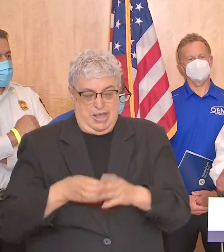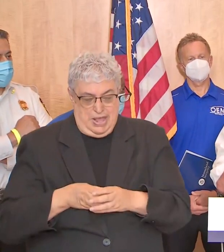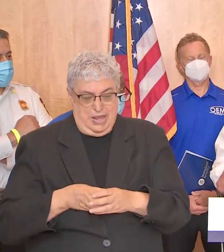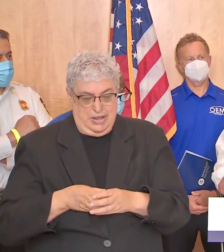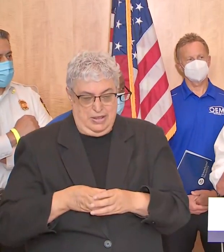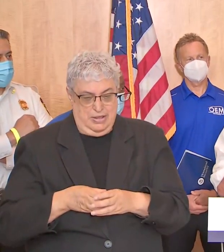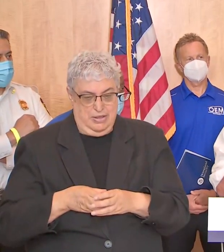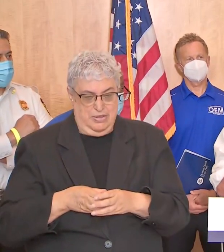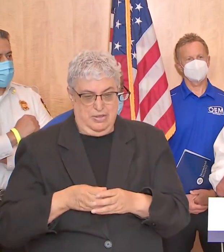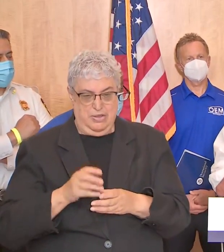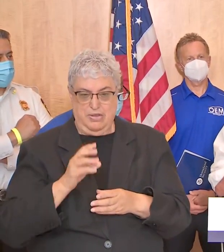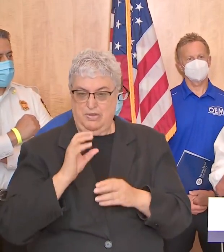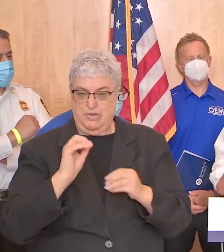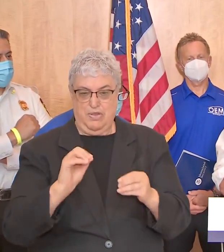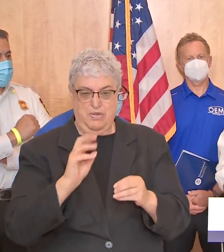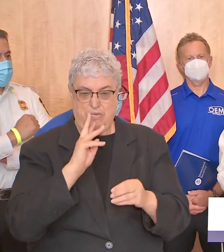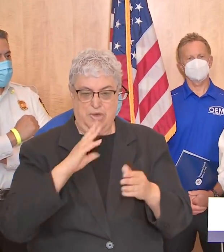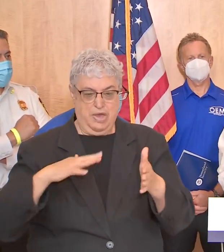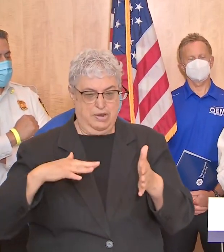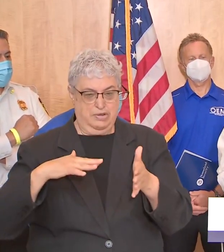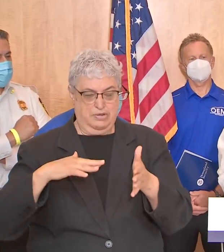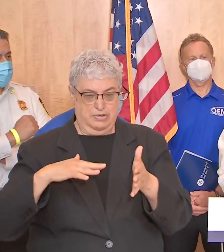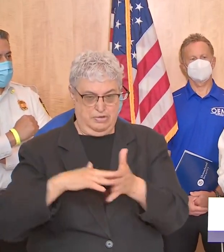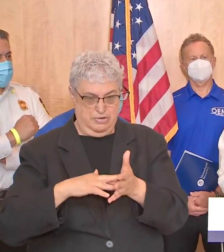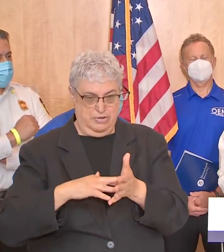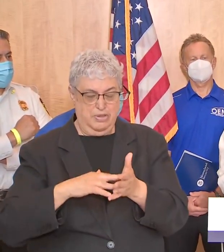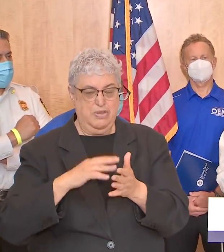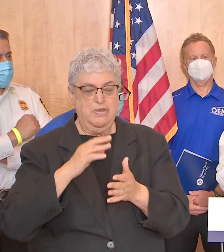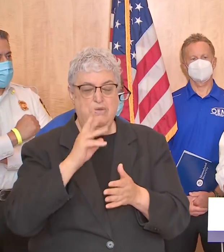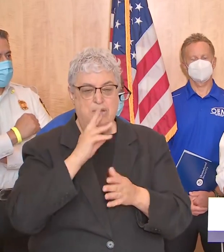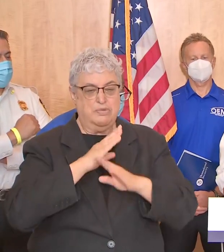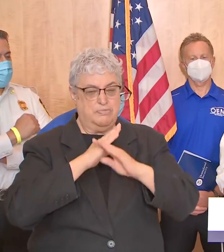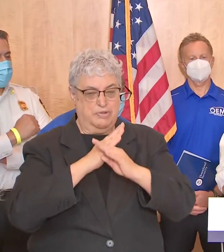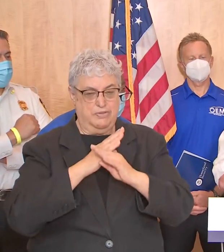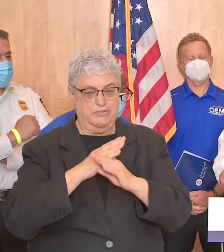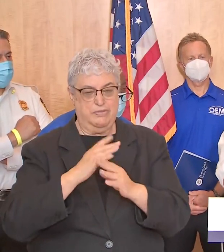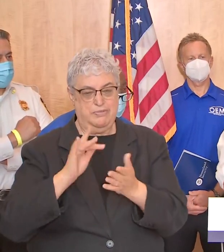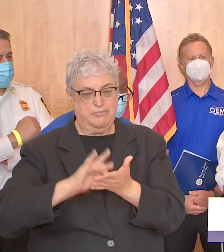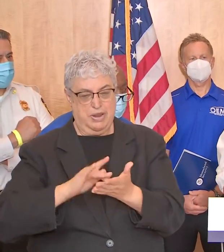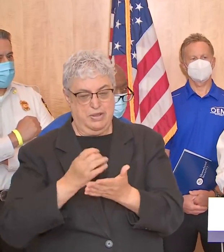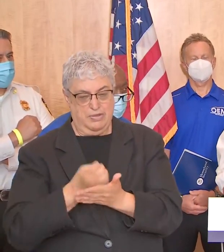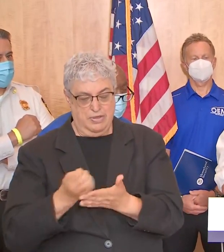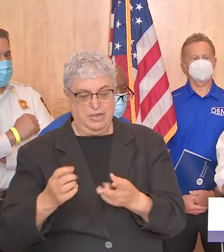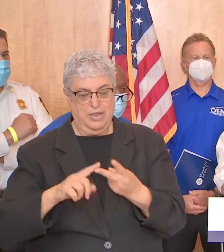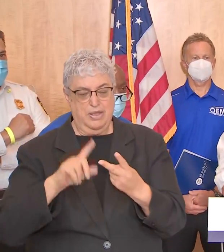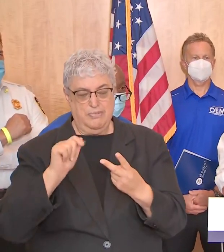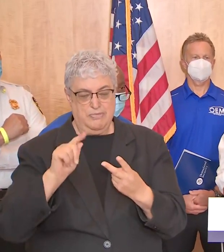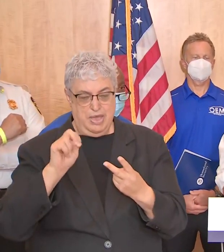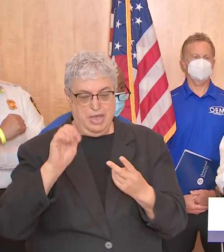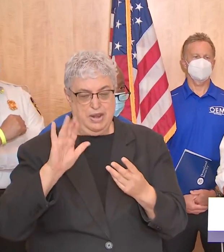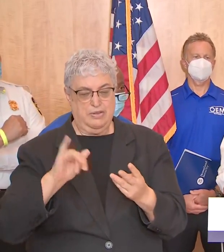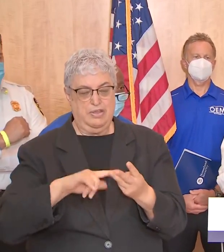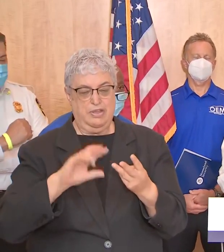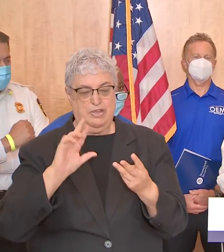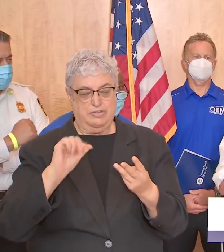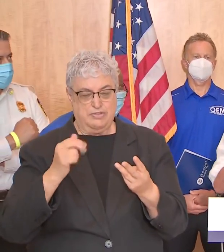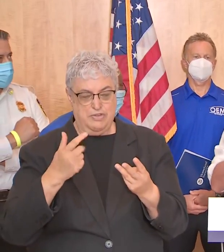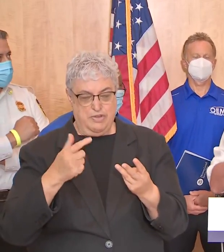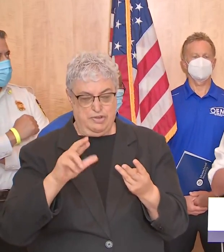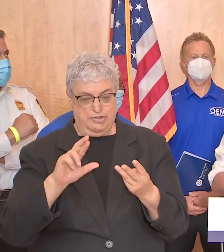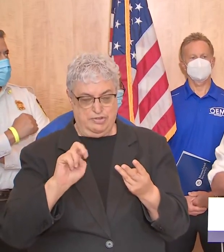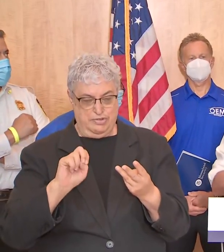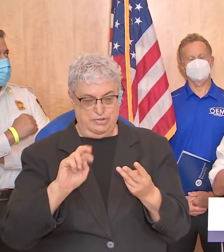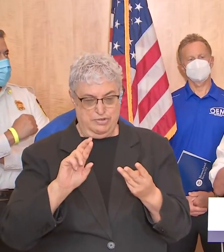something which is waterproof and along with your medical equipment and your batteries and the chargers and all those sorts of things you need to bring